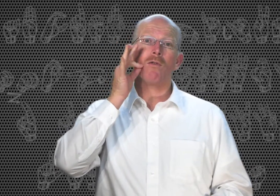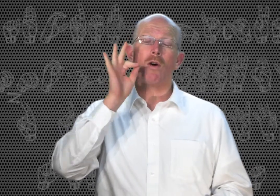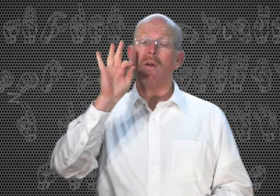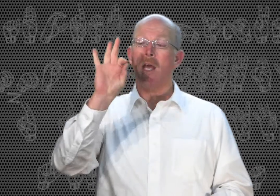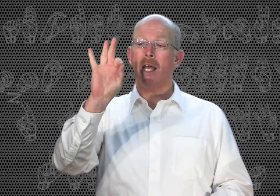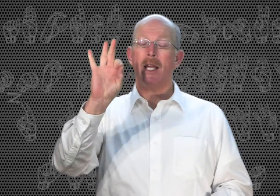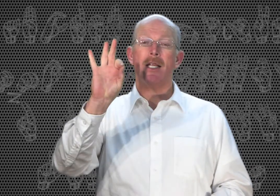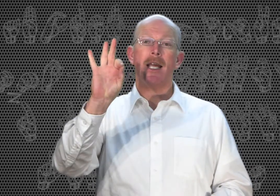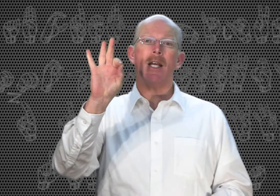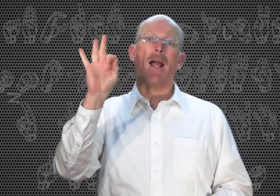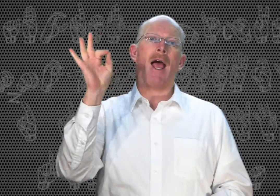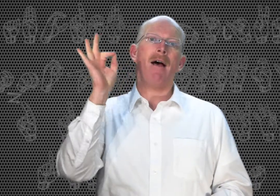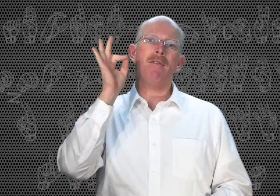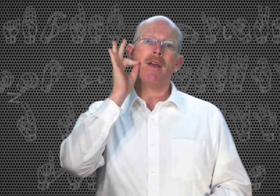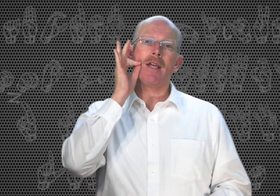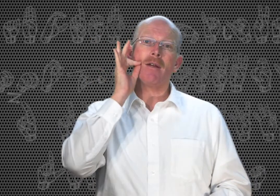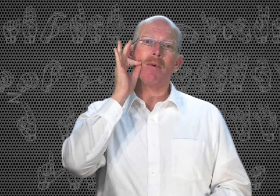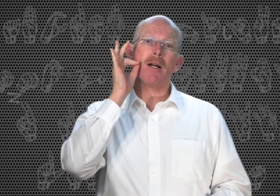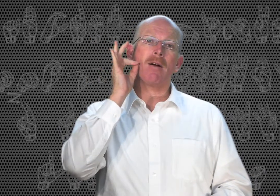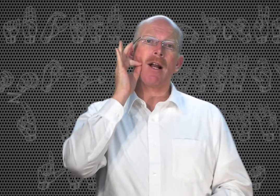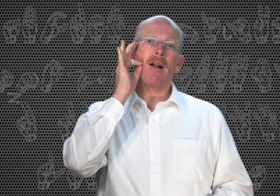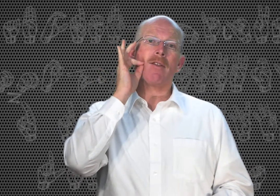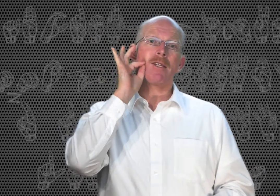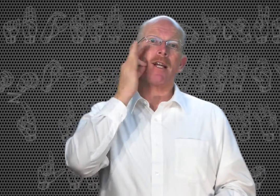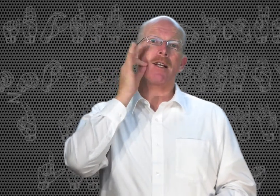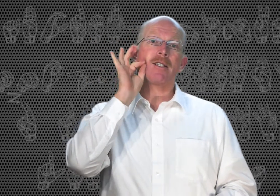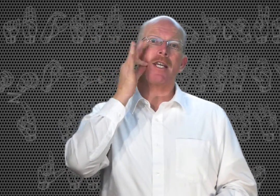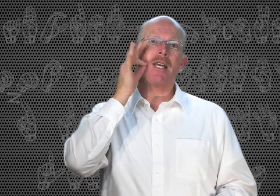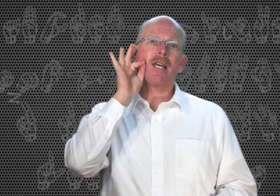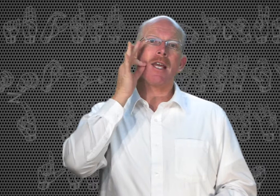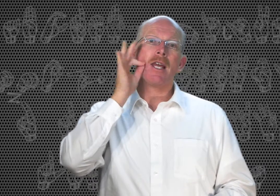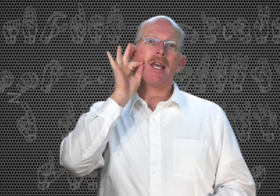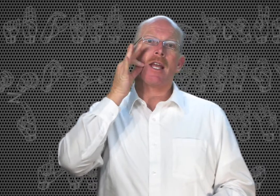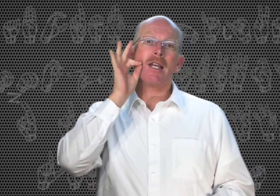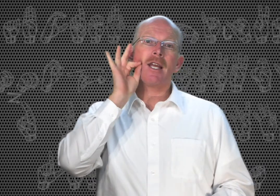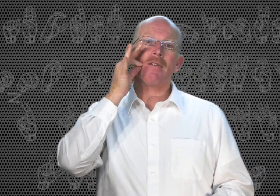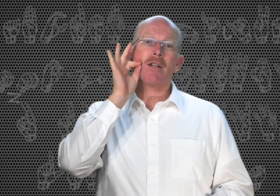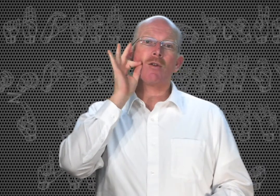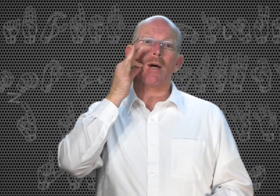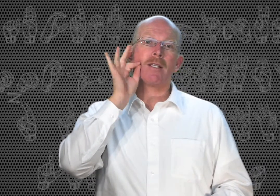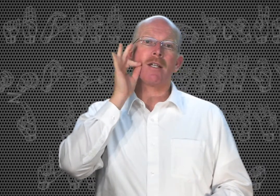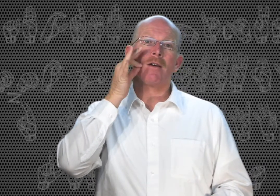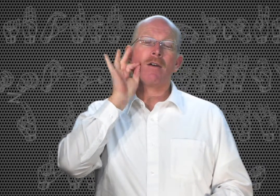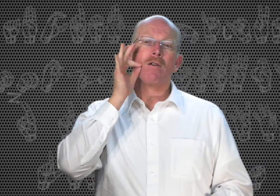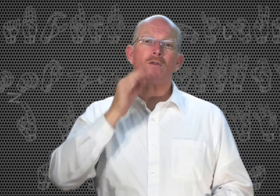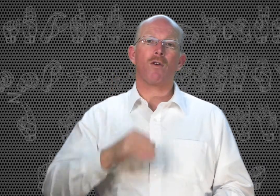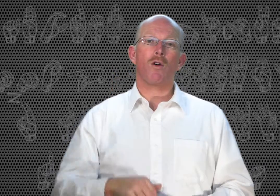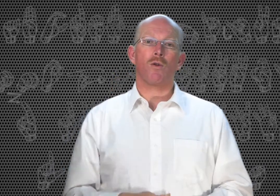Fruit. You take your F and you put it right here on the side of your cheek and you give it a twist. Fruit.